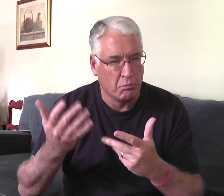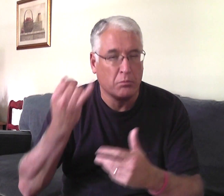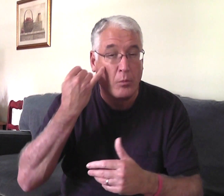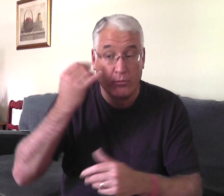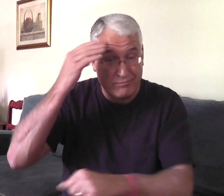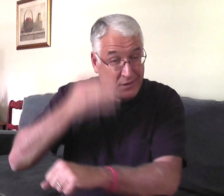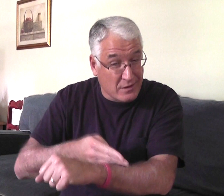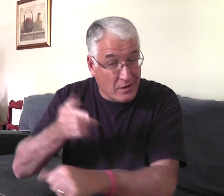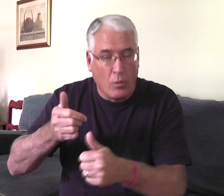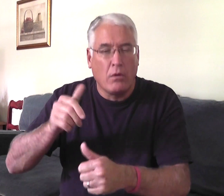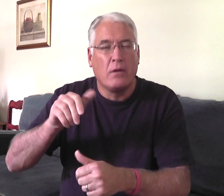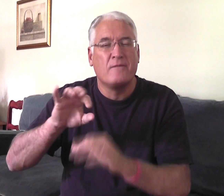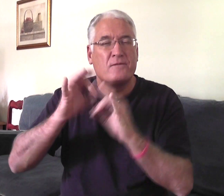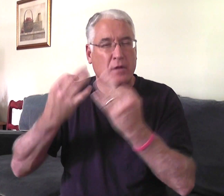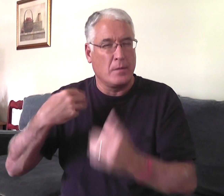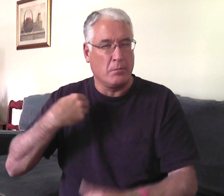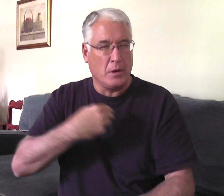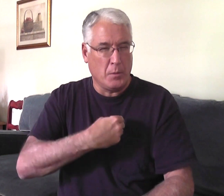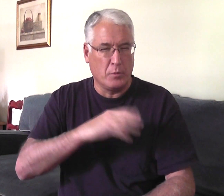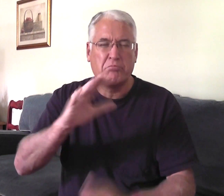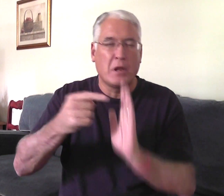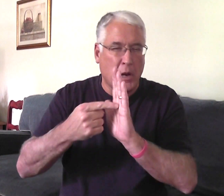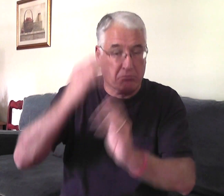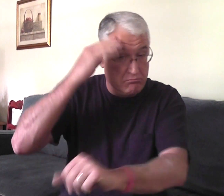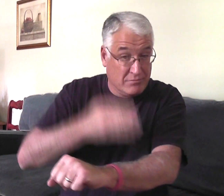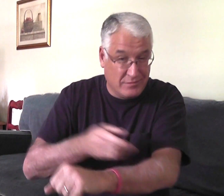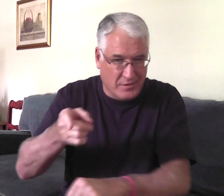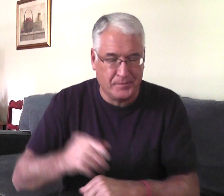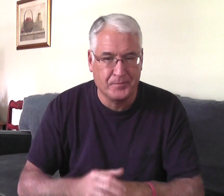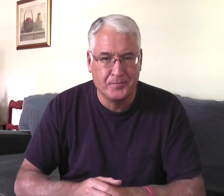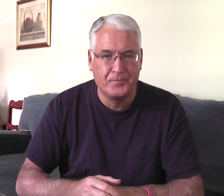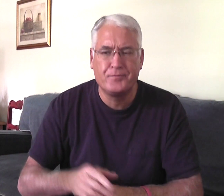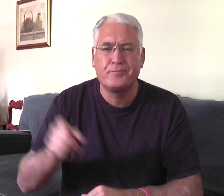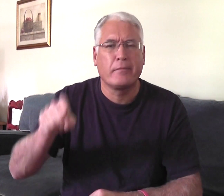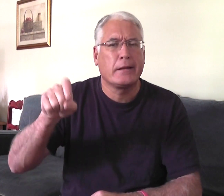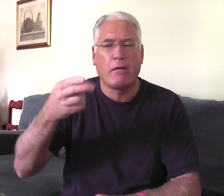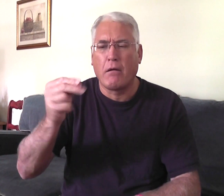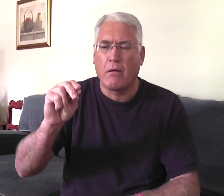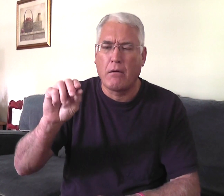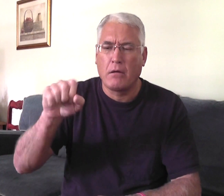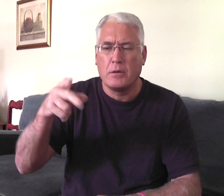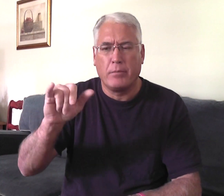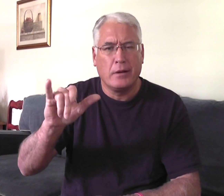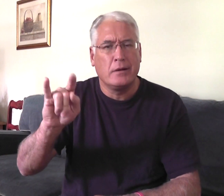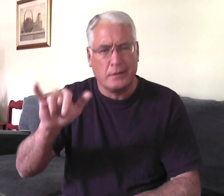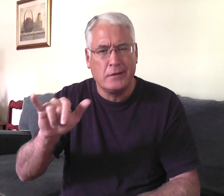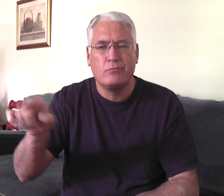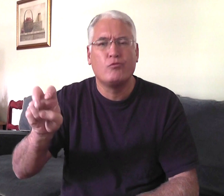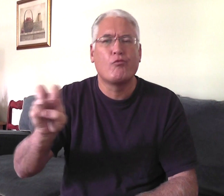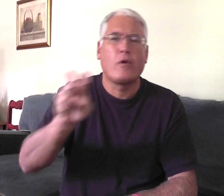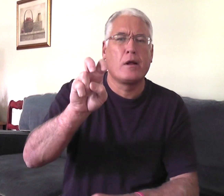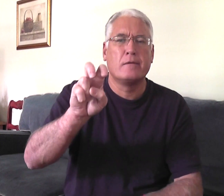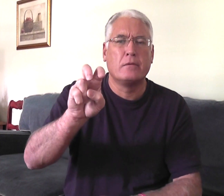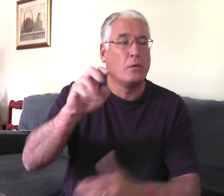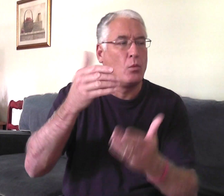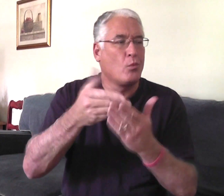do that for? Well, if his son was later traveling with his family or maybe just the son. And he needed